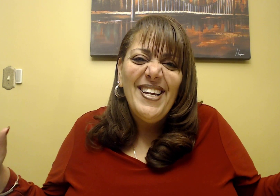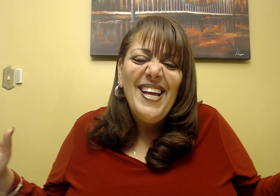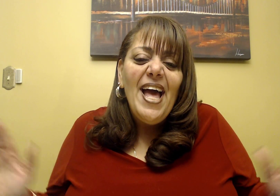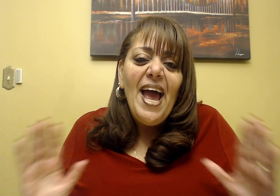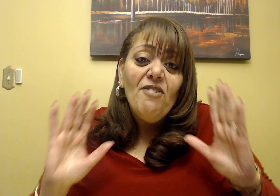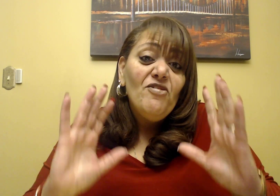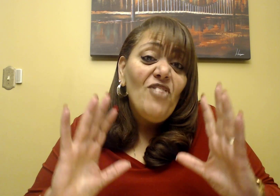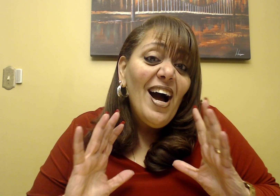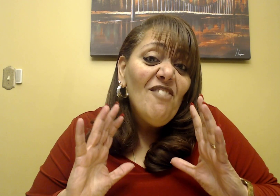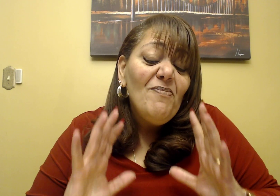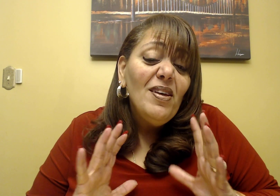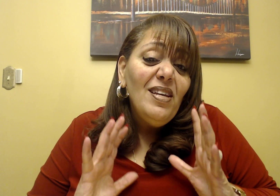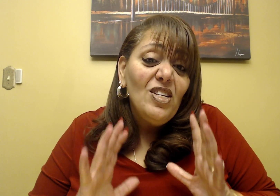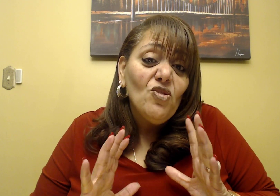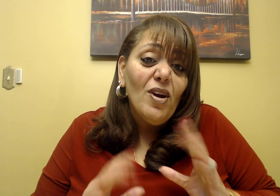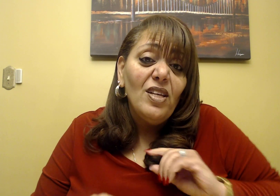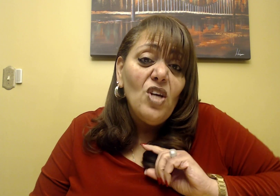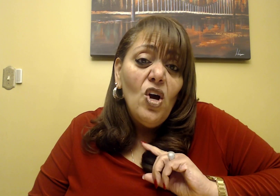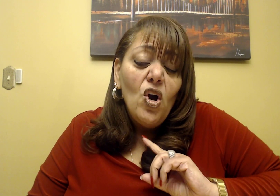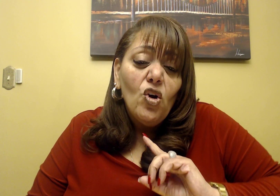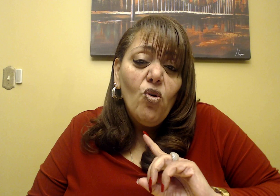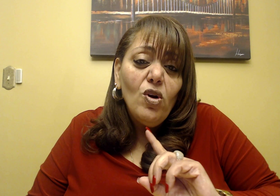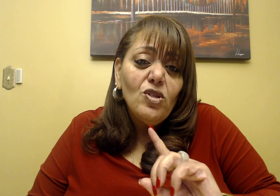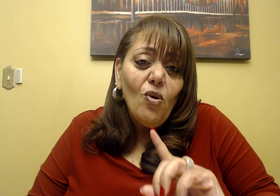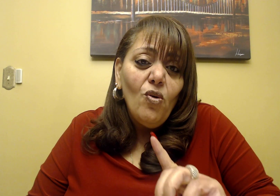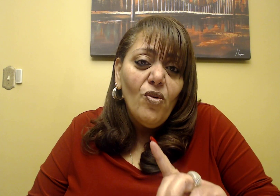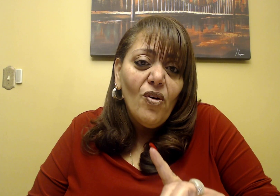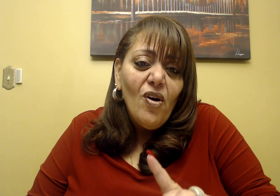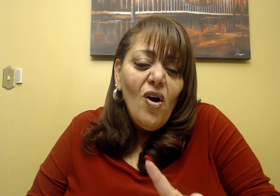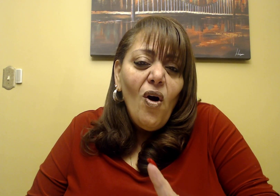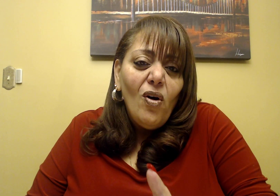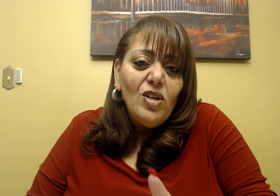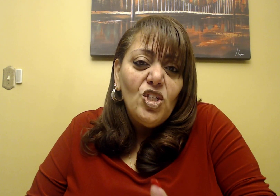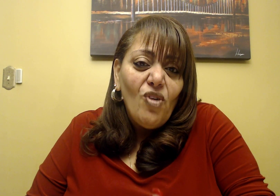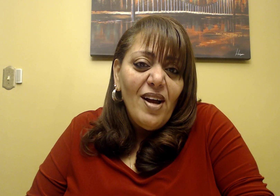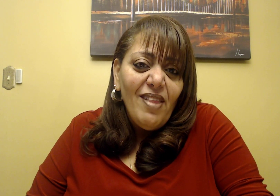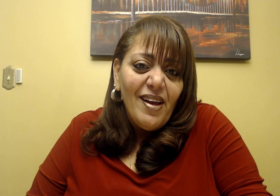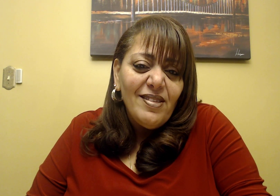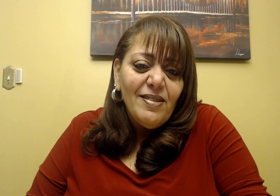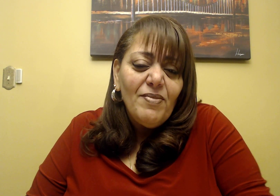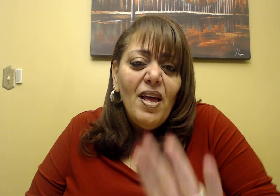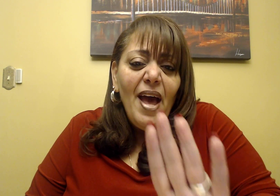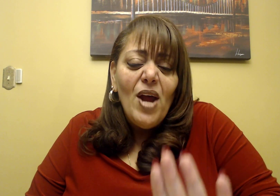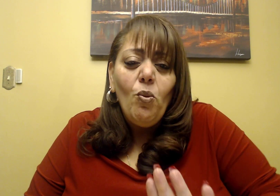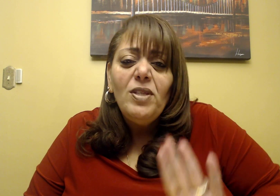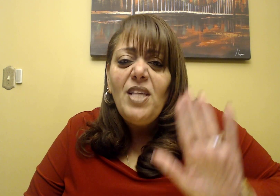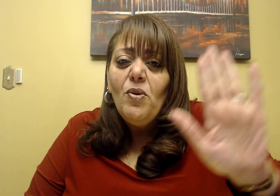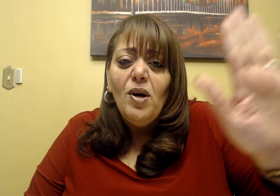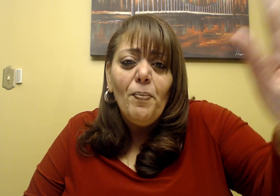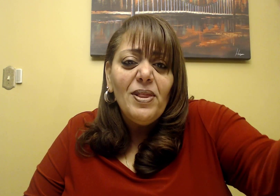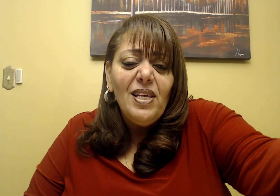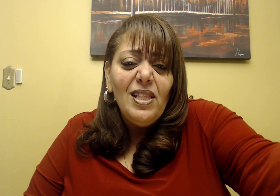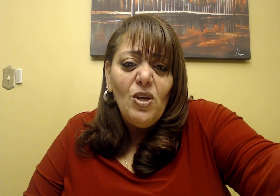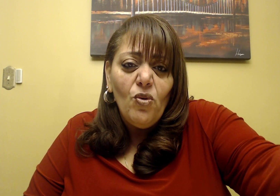And five million Israelis crossed over on dry land. And once they were completely over